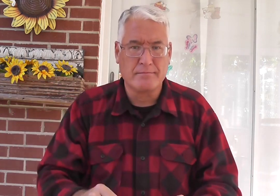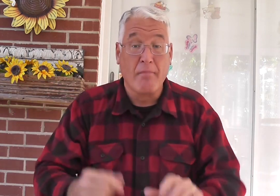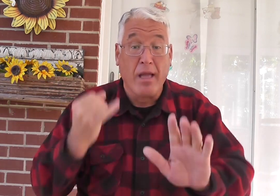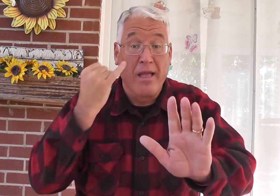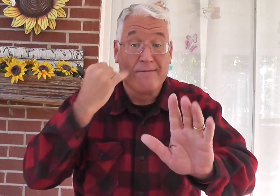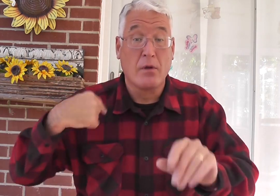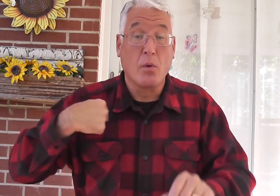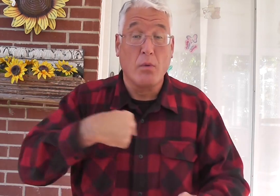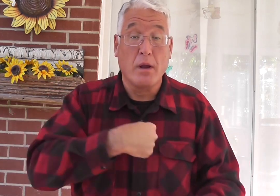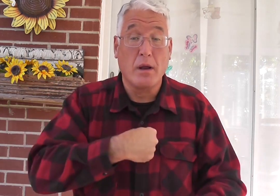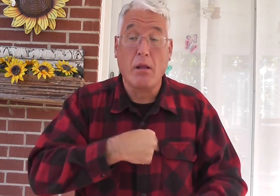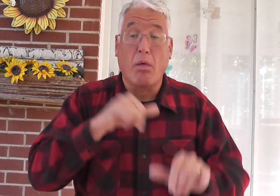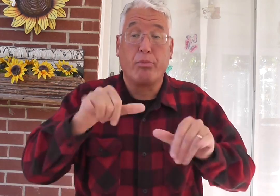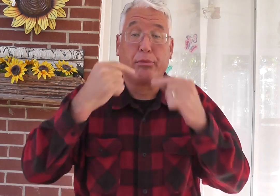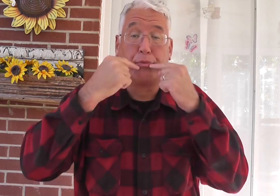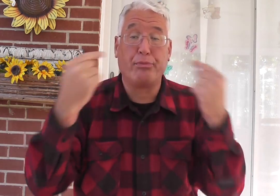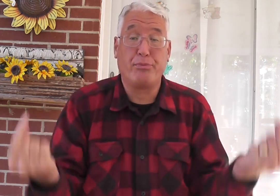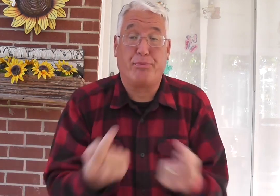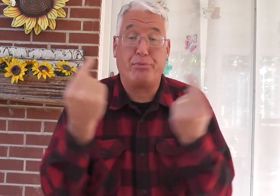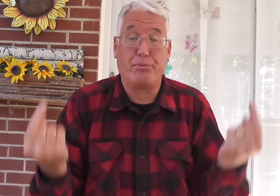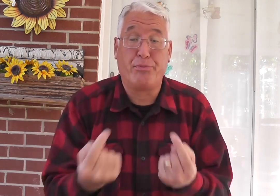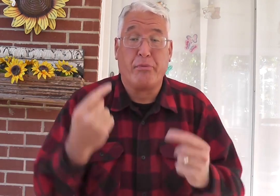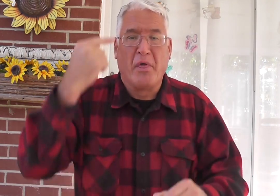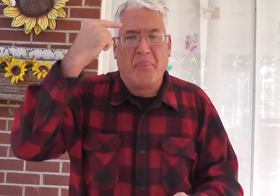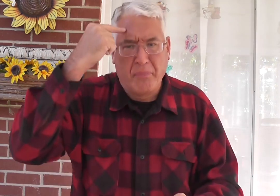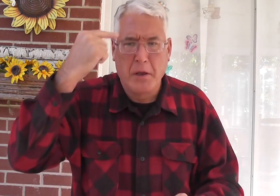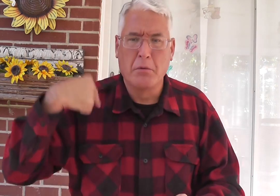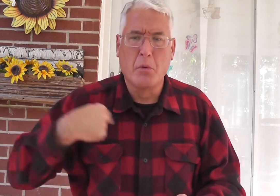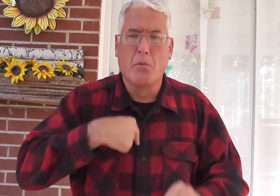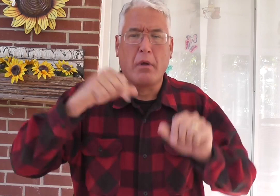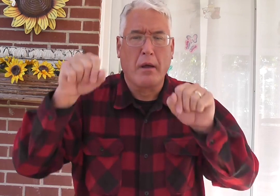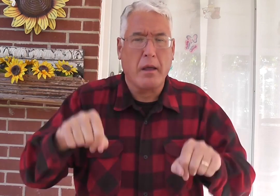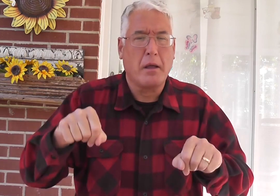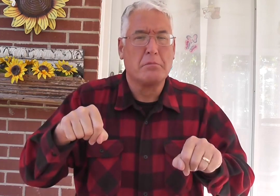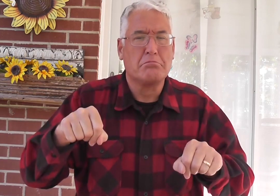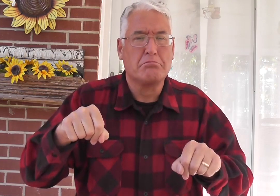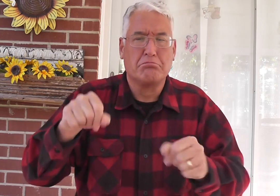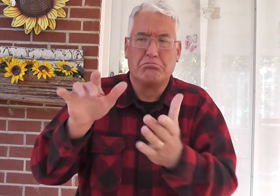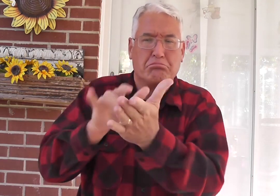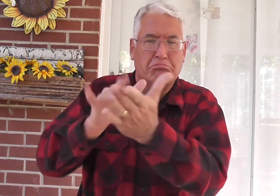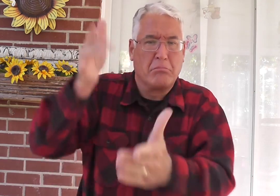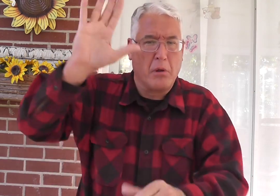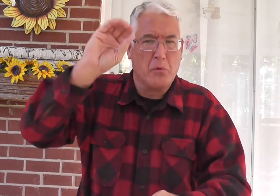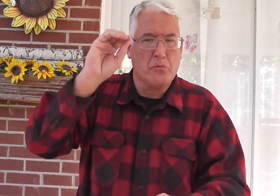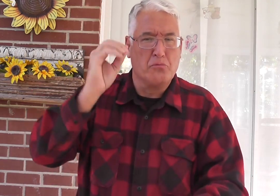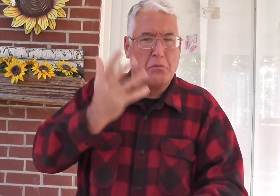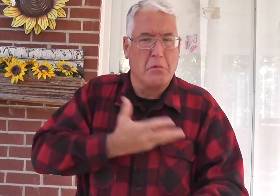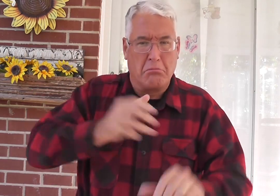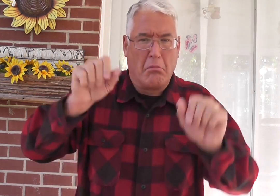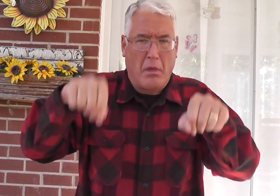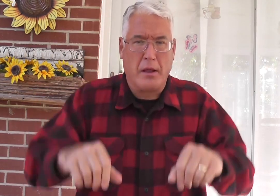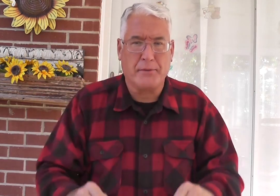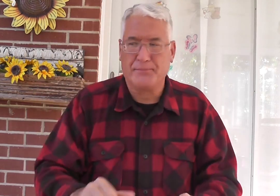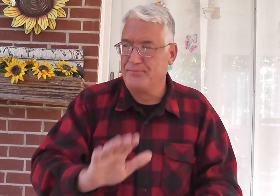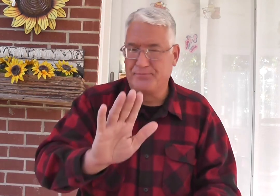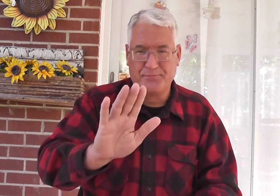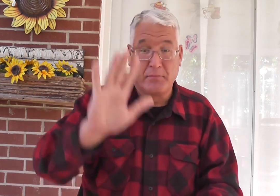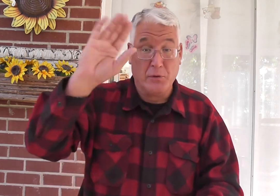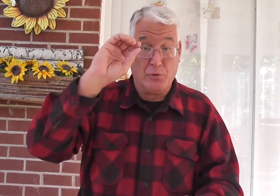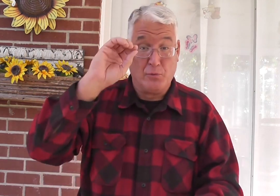and changed our life. But if we continue in sin, thinking, well that's okay, I can